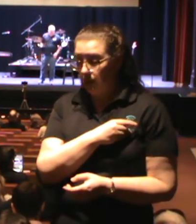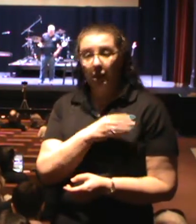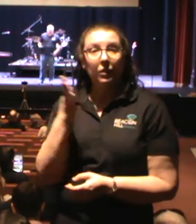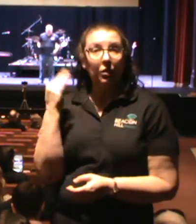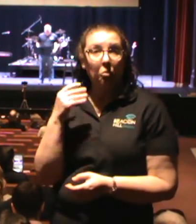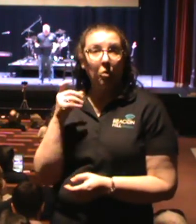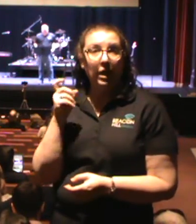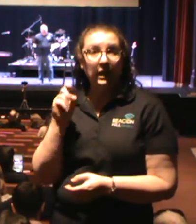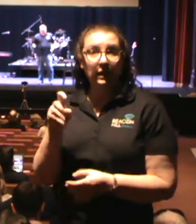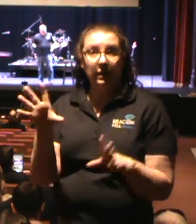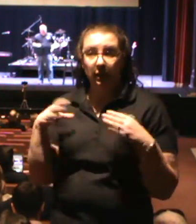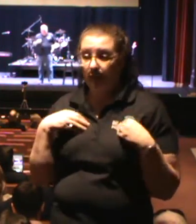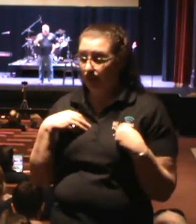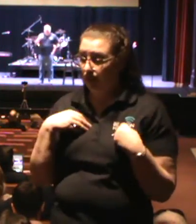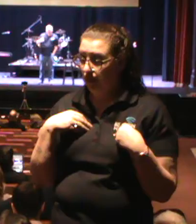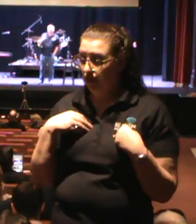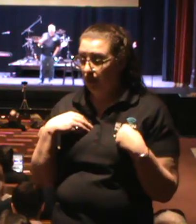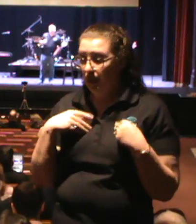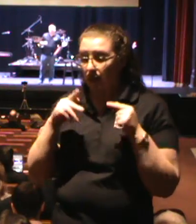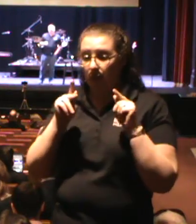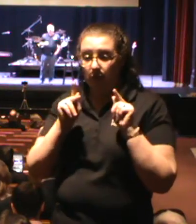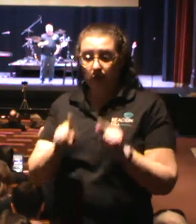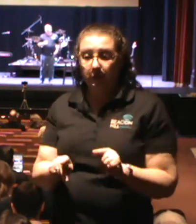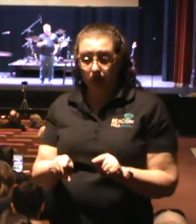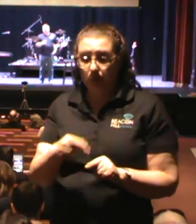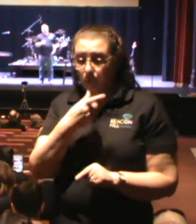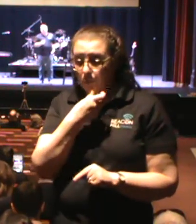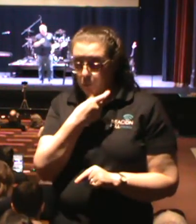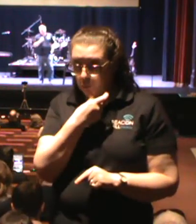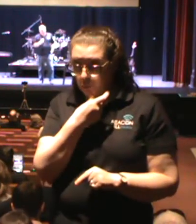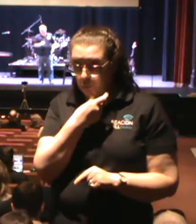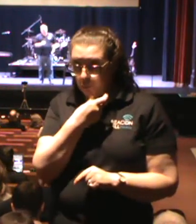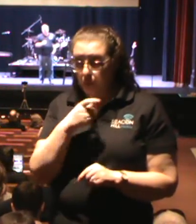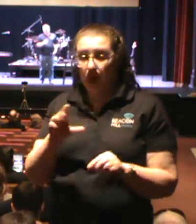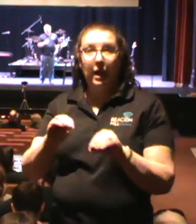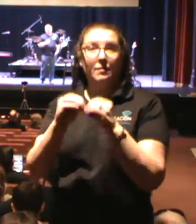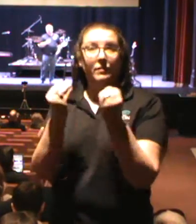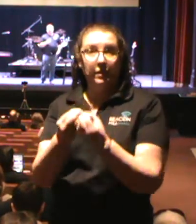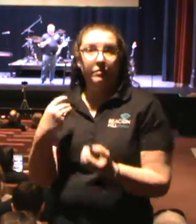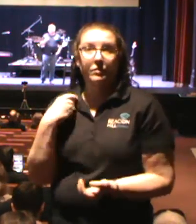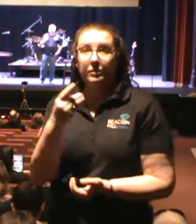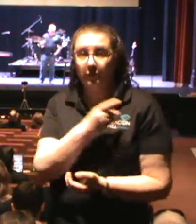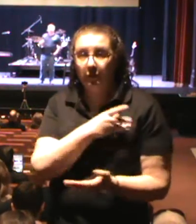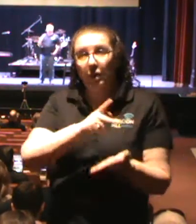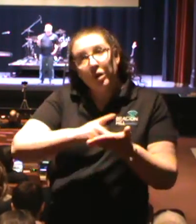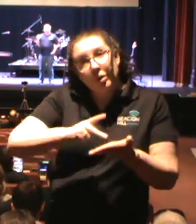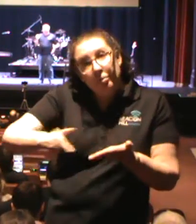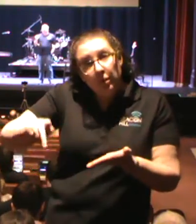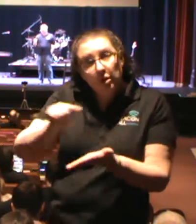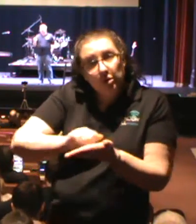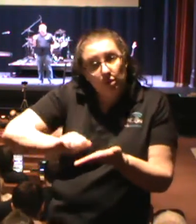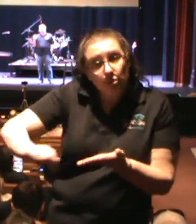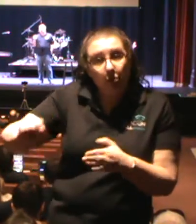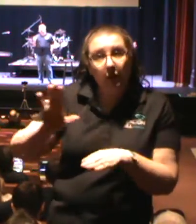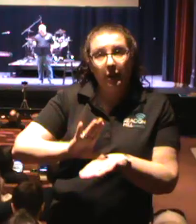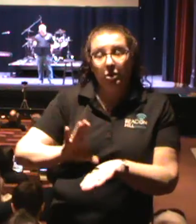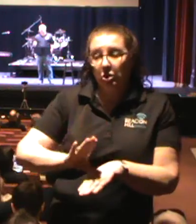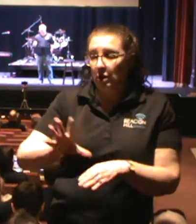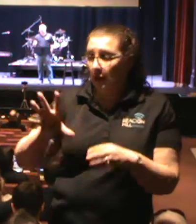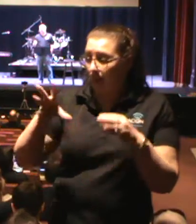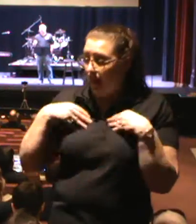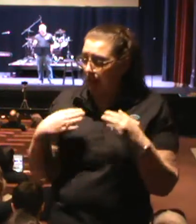called deacons? Paul is writing to a church that is going through a leadership